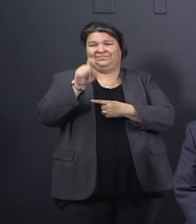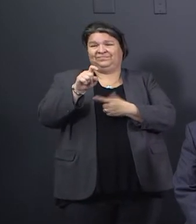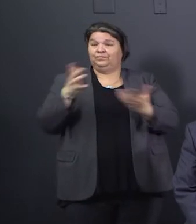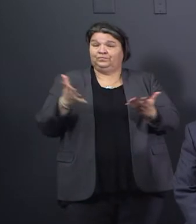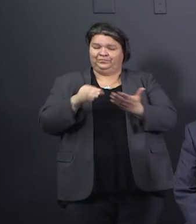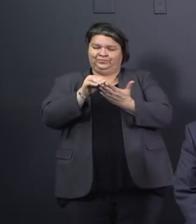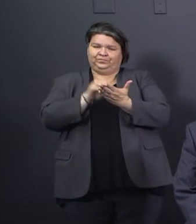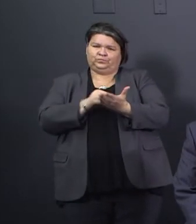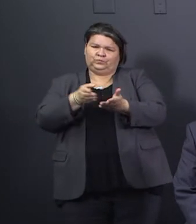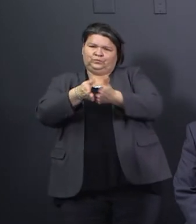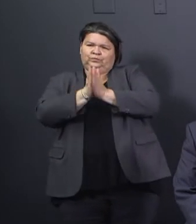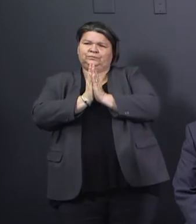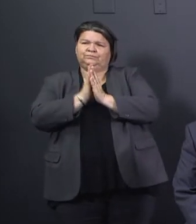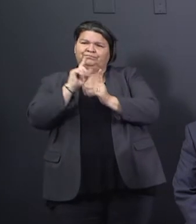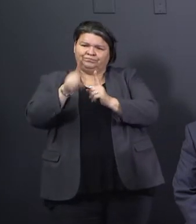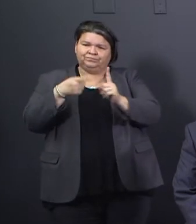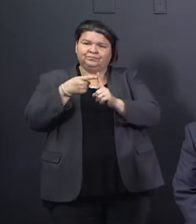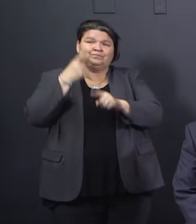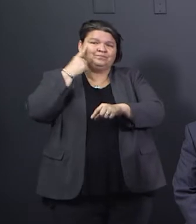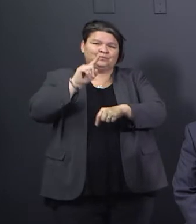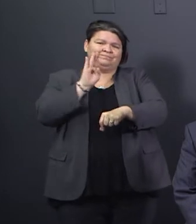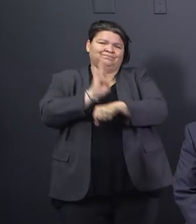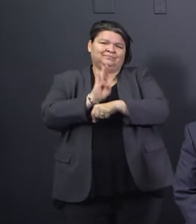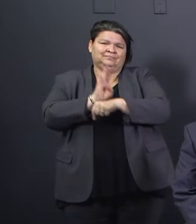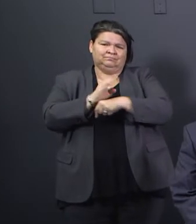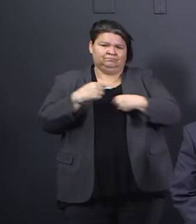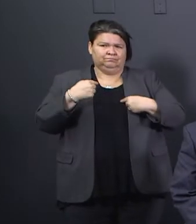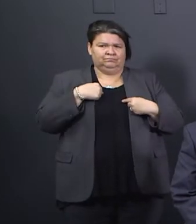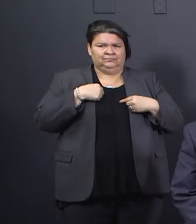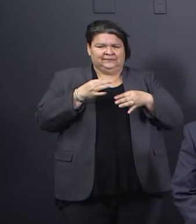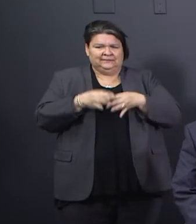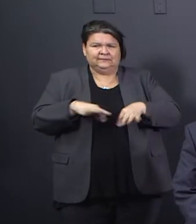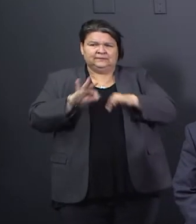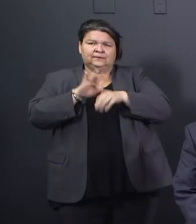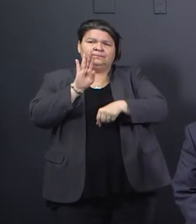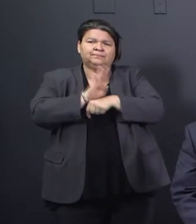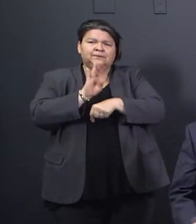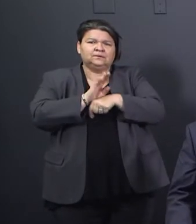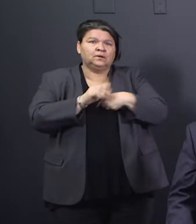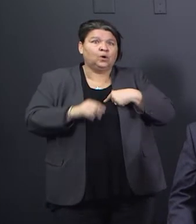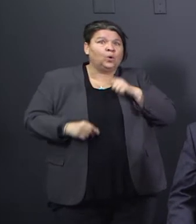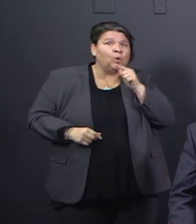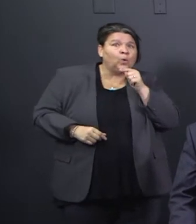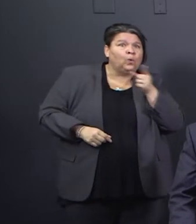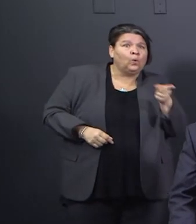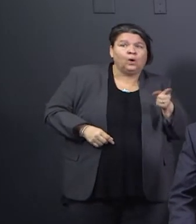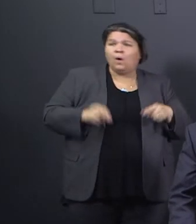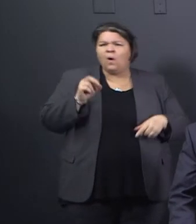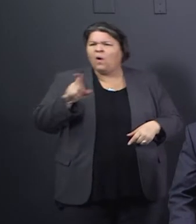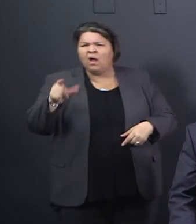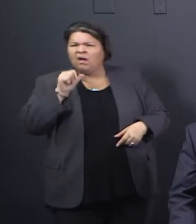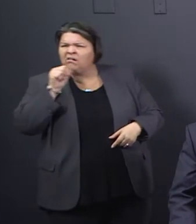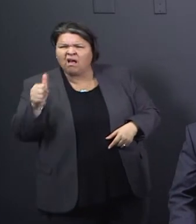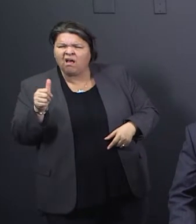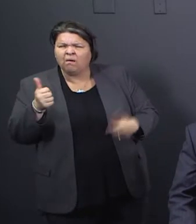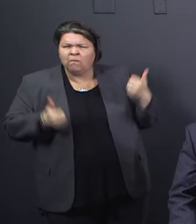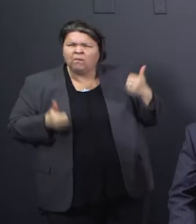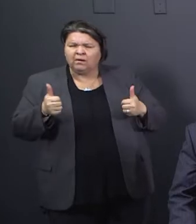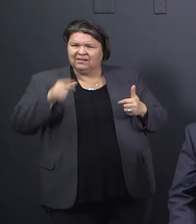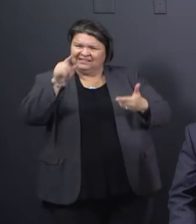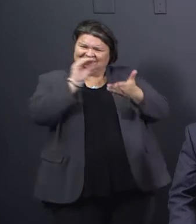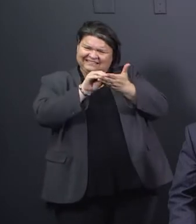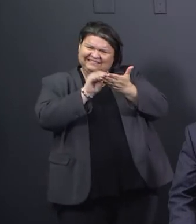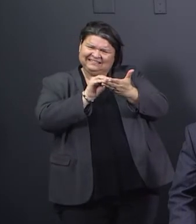or not. Jeff, I know Arlington voted yesterday to extend your order and made a few changes. Would you tell us a little bit about that? Absolutely.